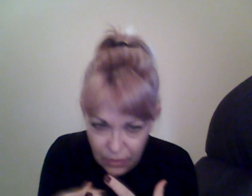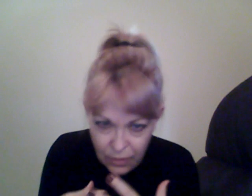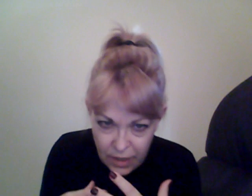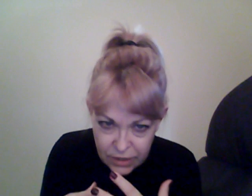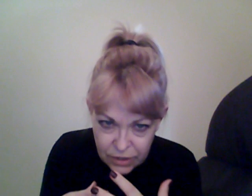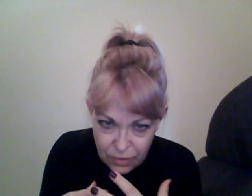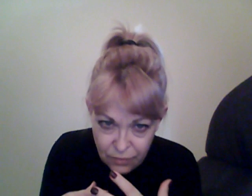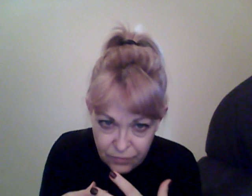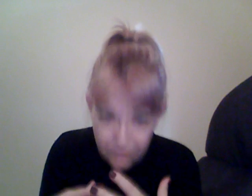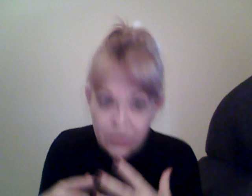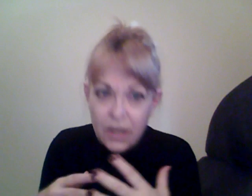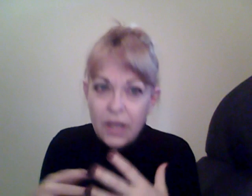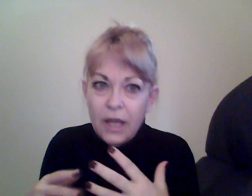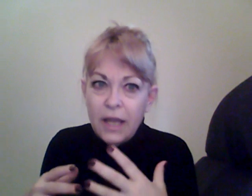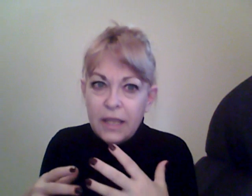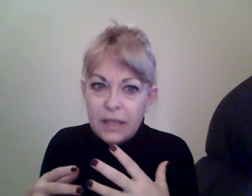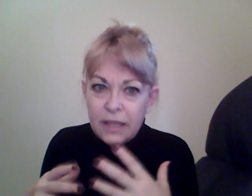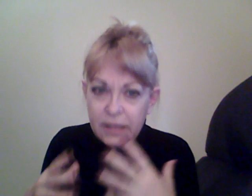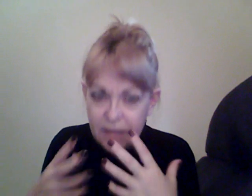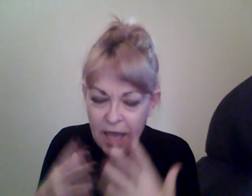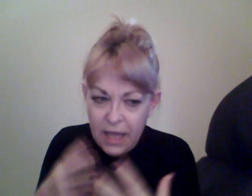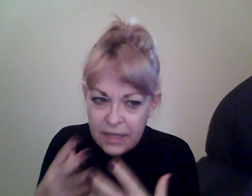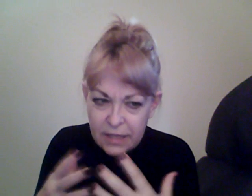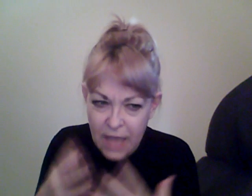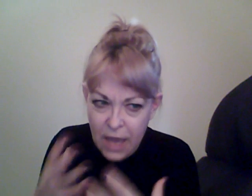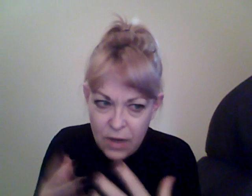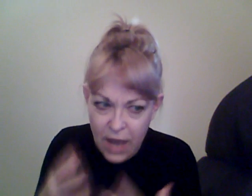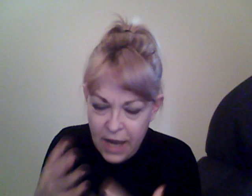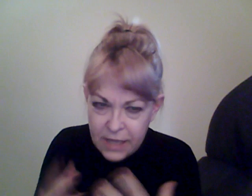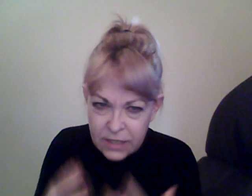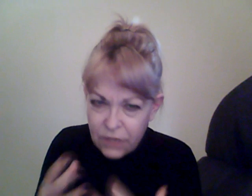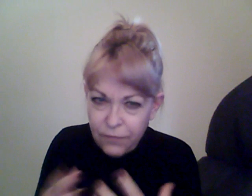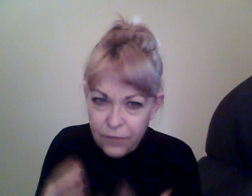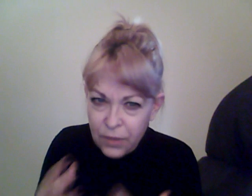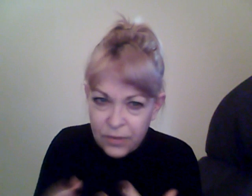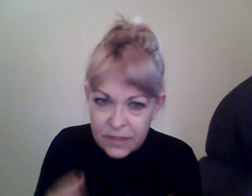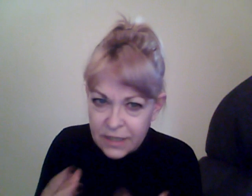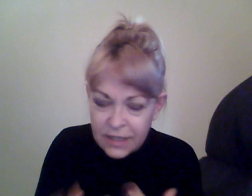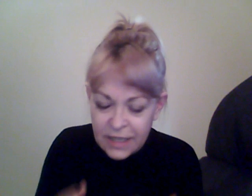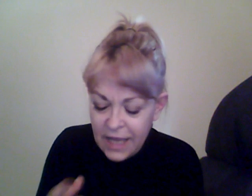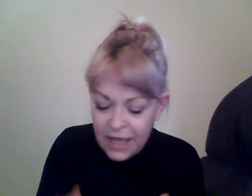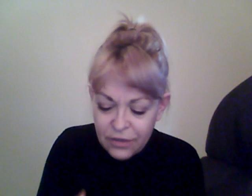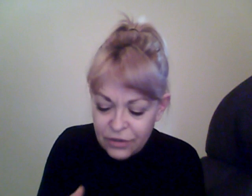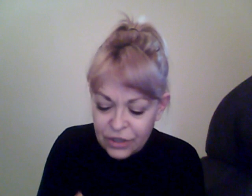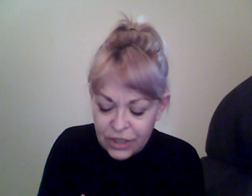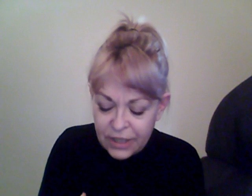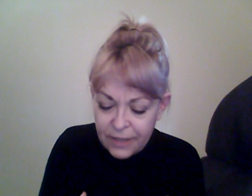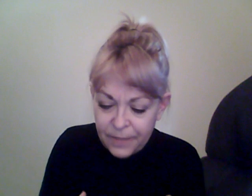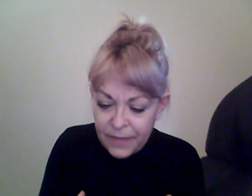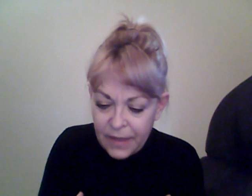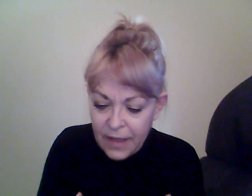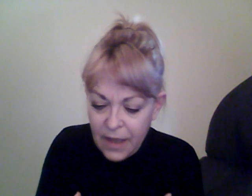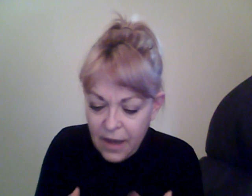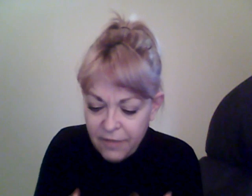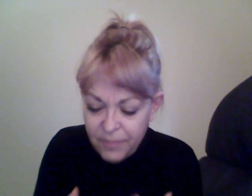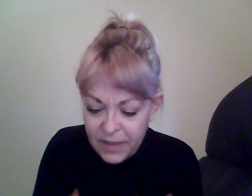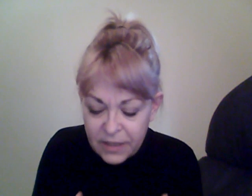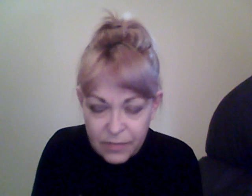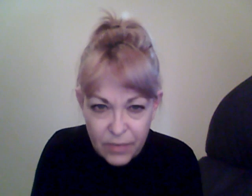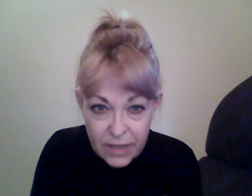you know, hunched over. That, that has the frequency, the energy of being depressed.